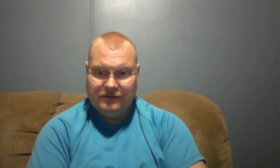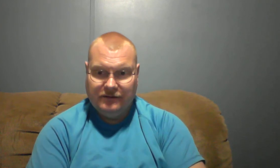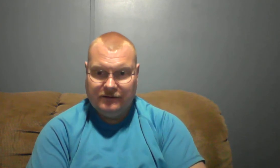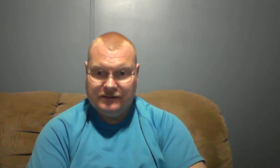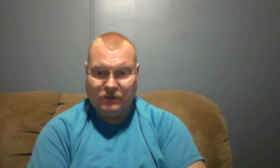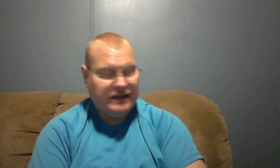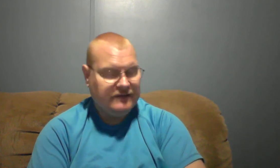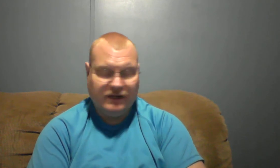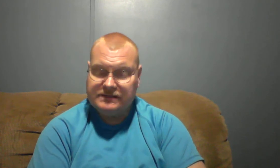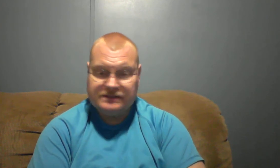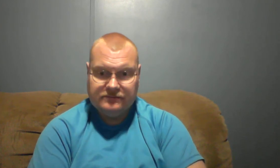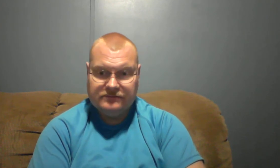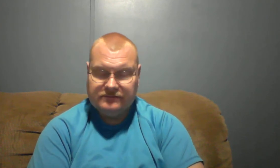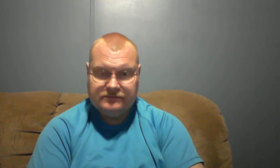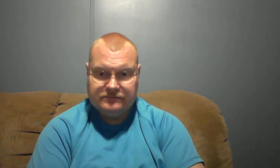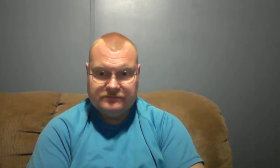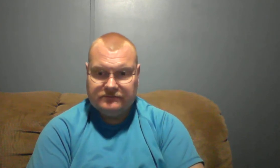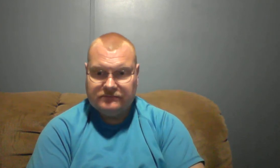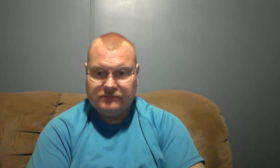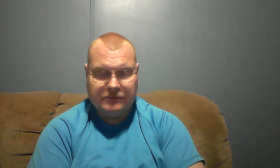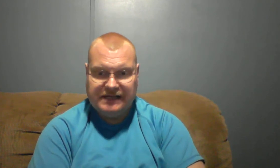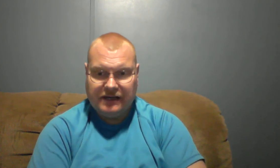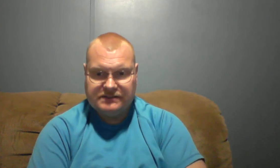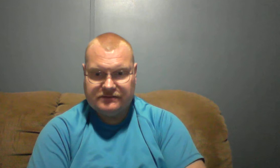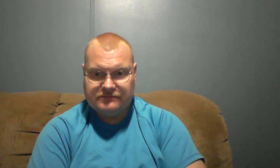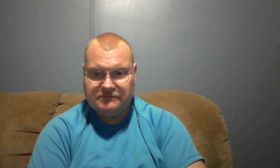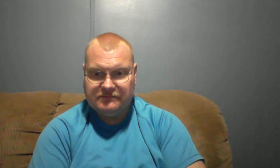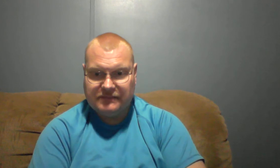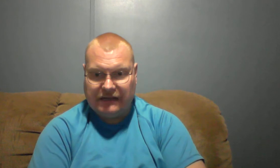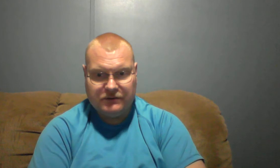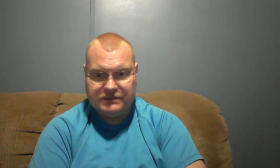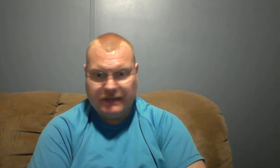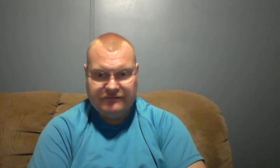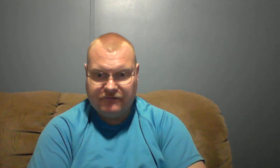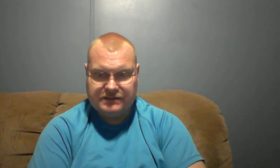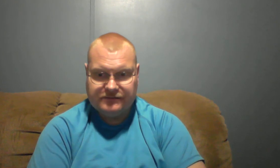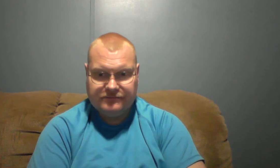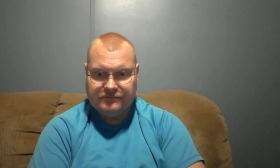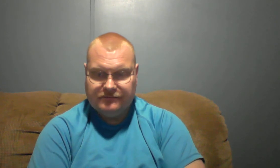wasn't made for us the Bible tells us hell wasn't made for us